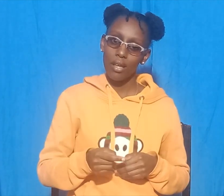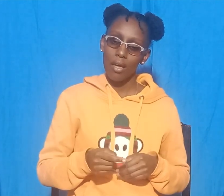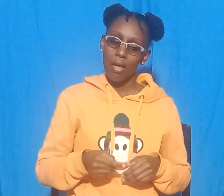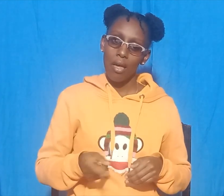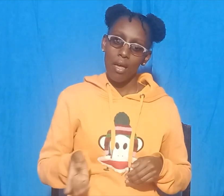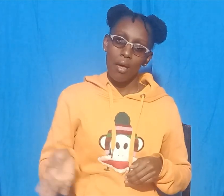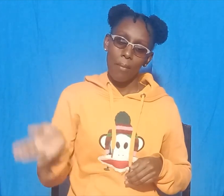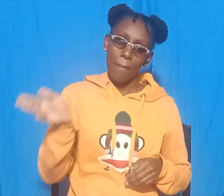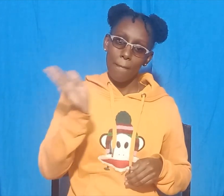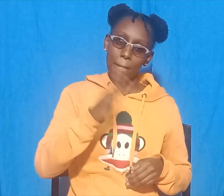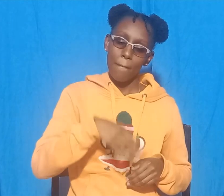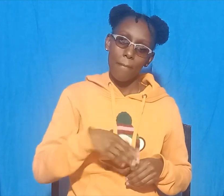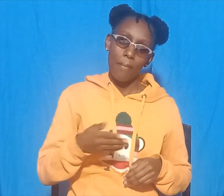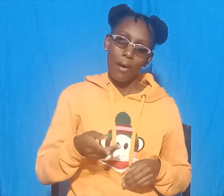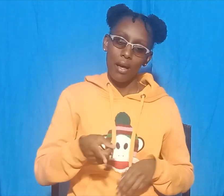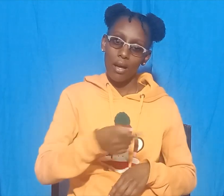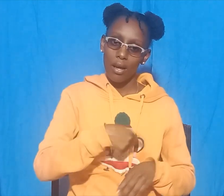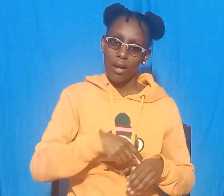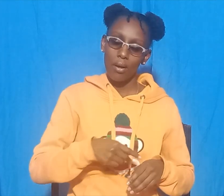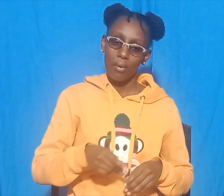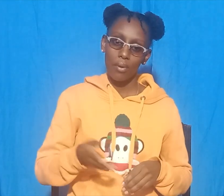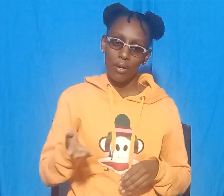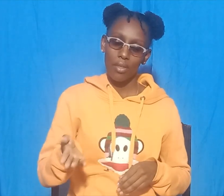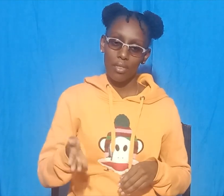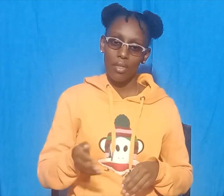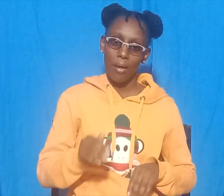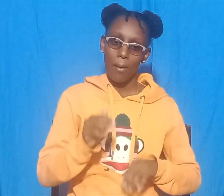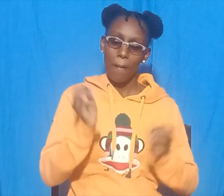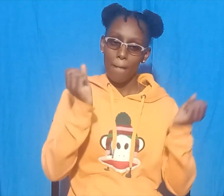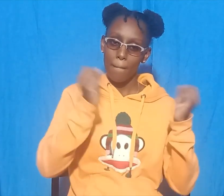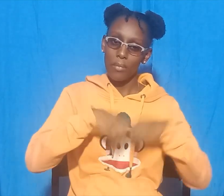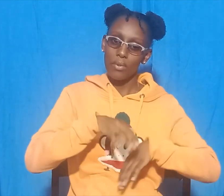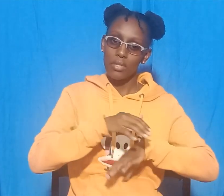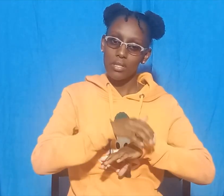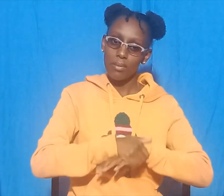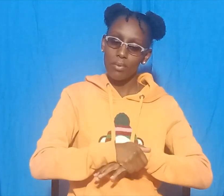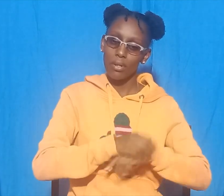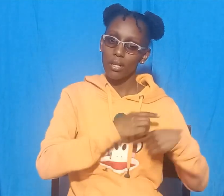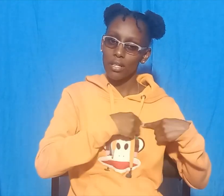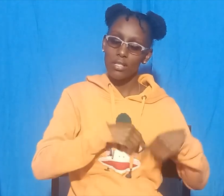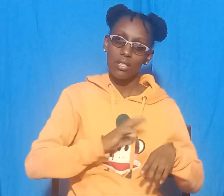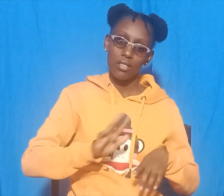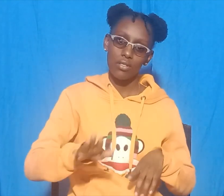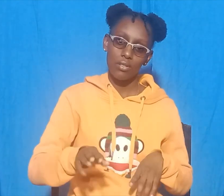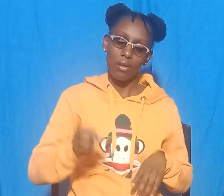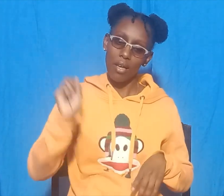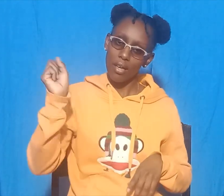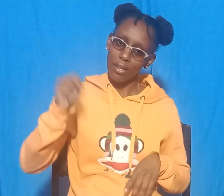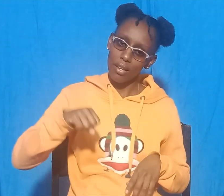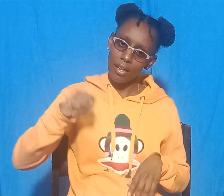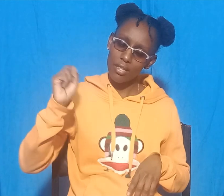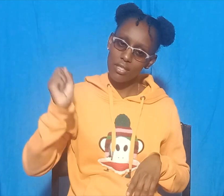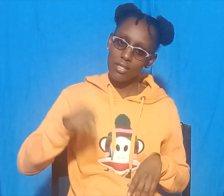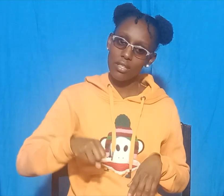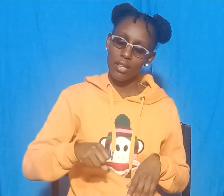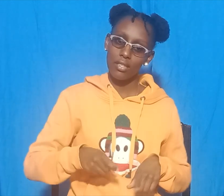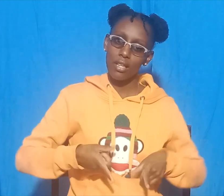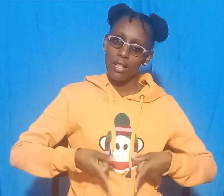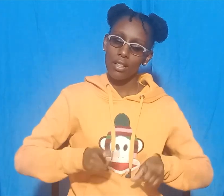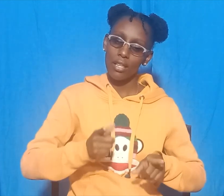Will you go and get your heart? Of course, I will. And let us go quickly.